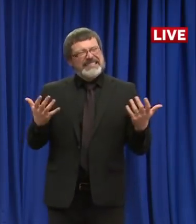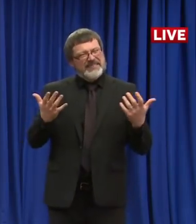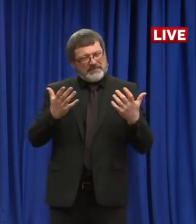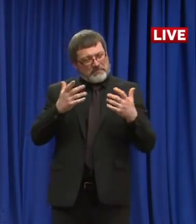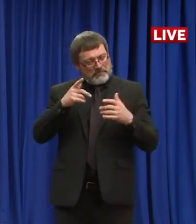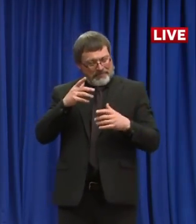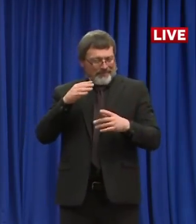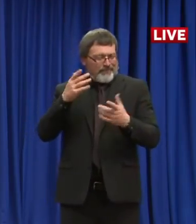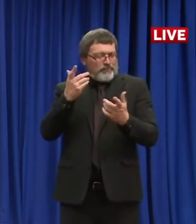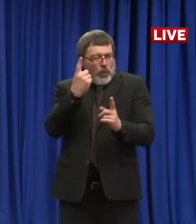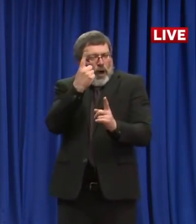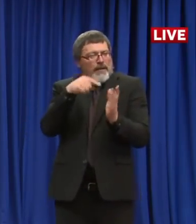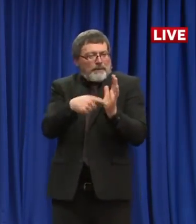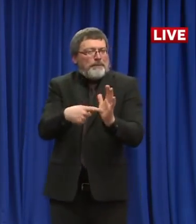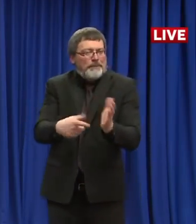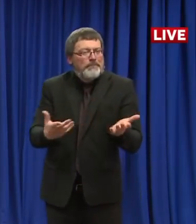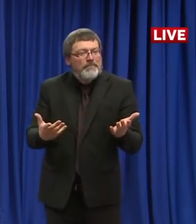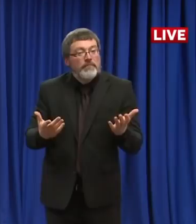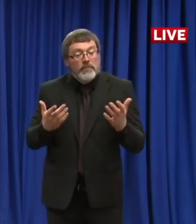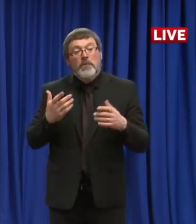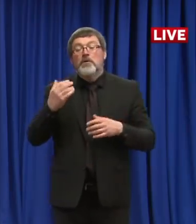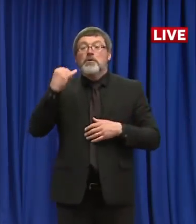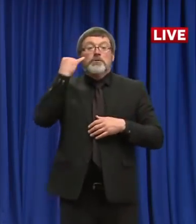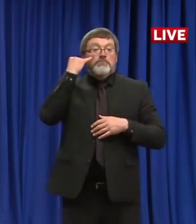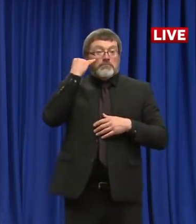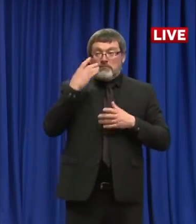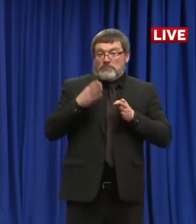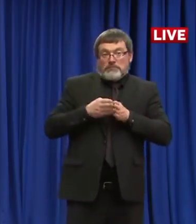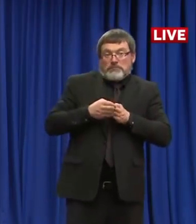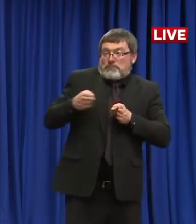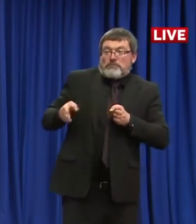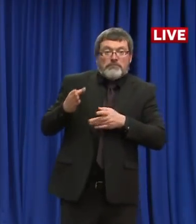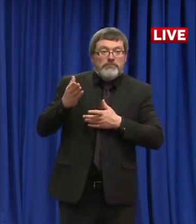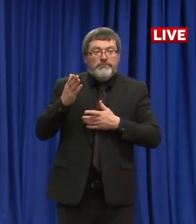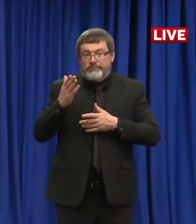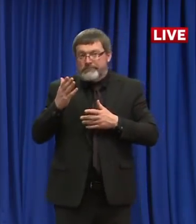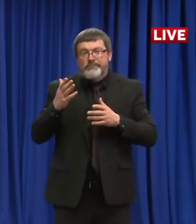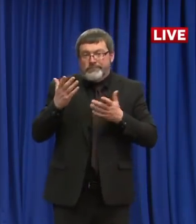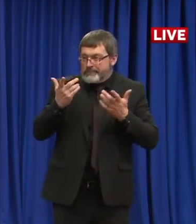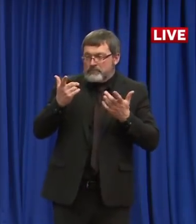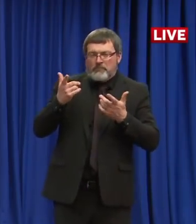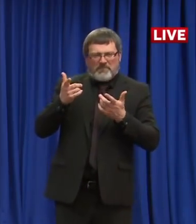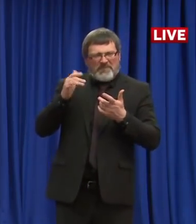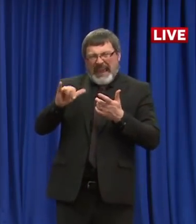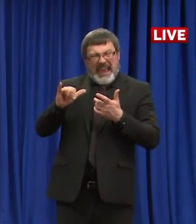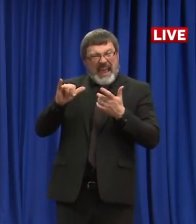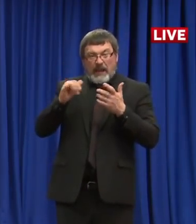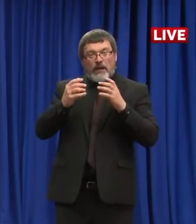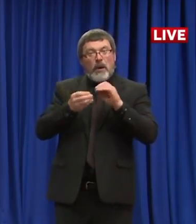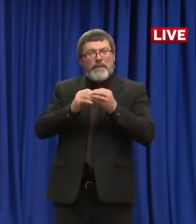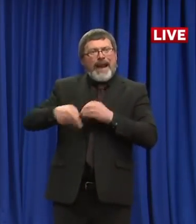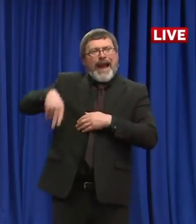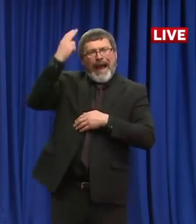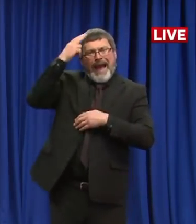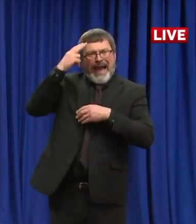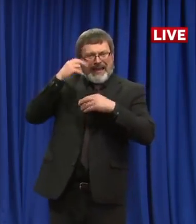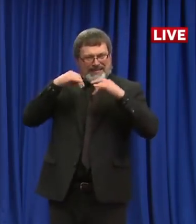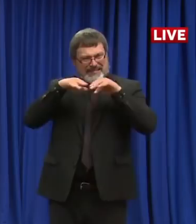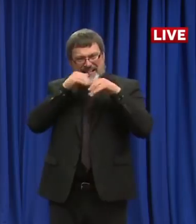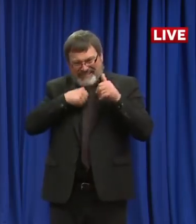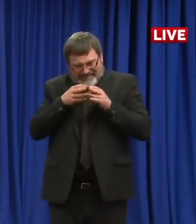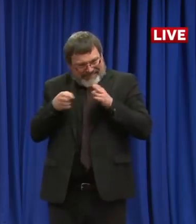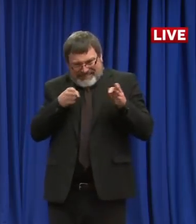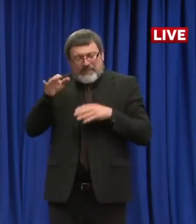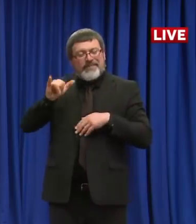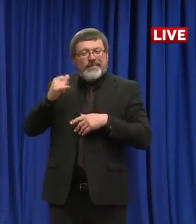living and workplace environments that you have in a place like Boston just are very dangerous and not conducive to being able to